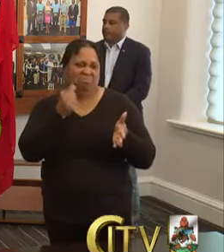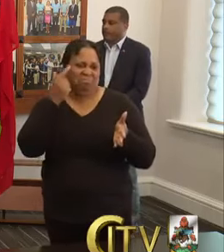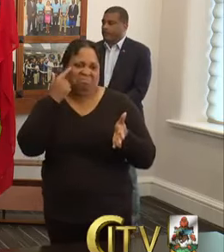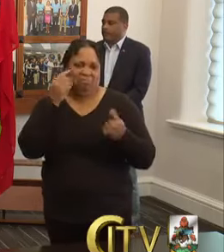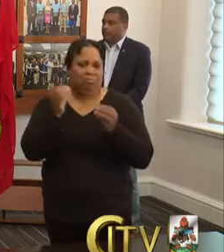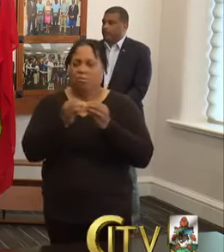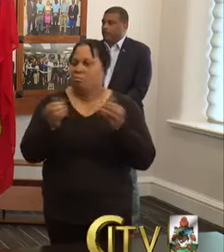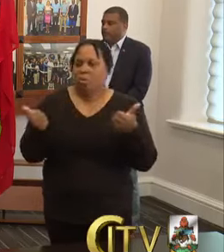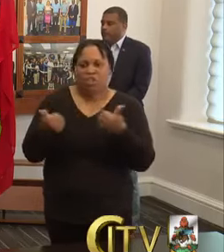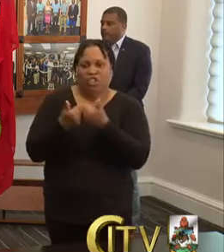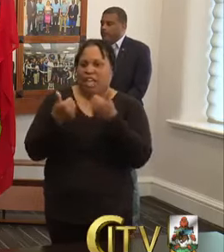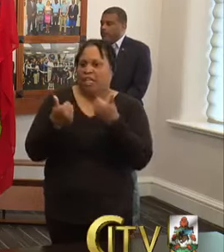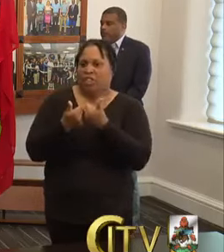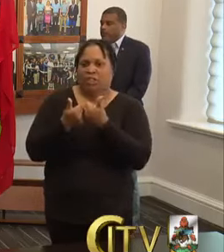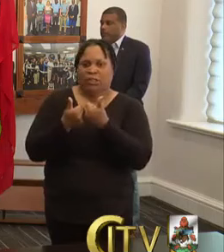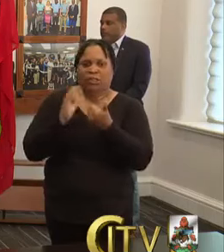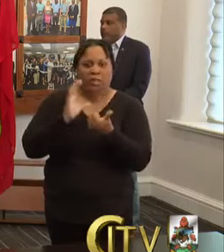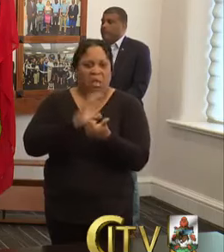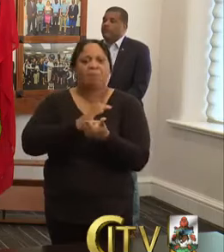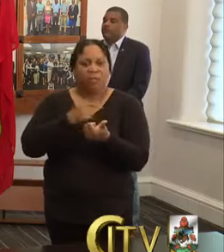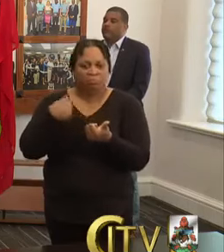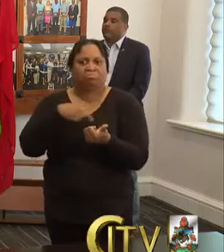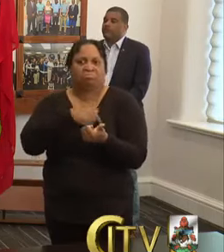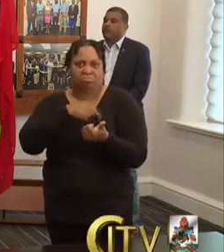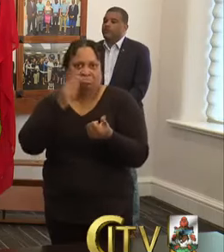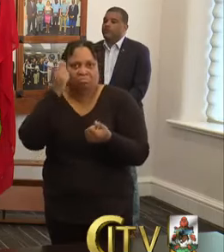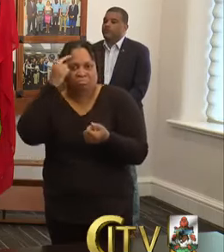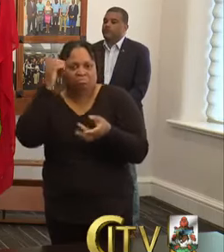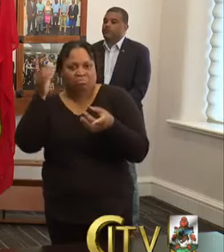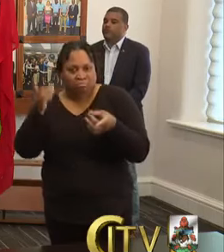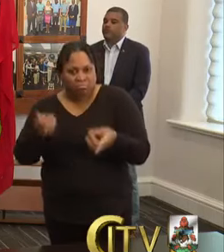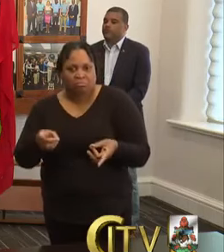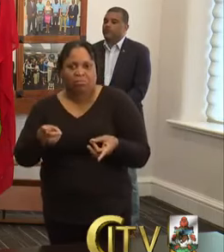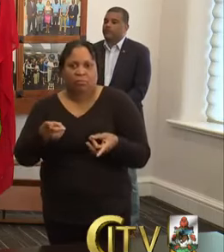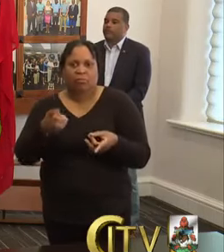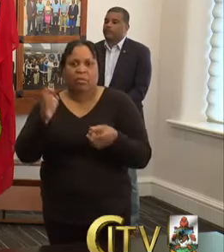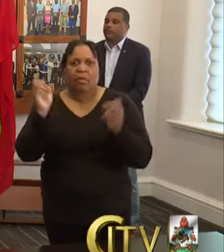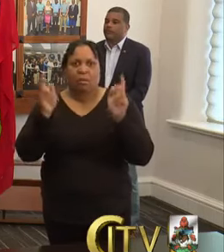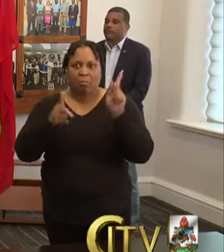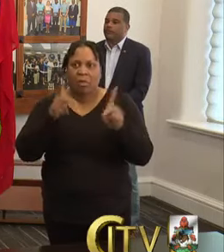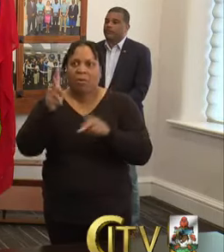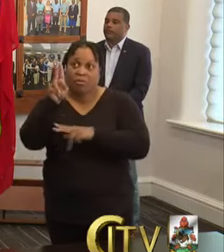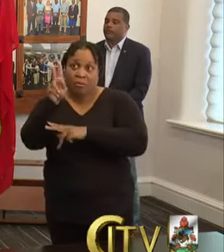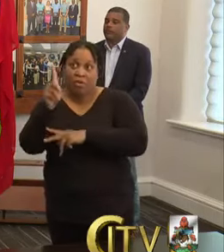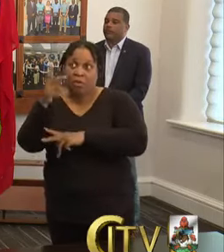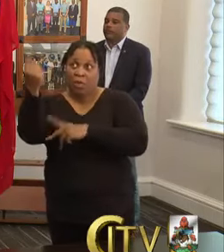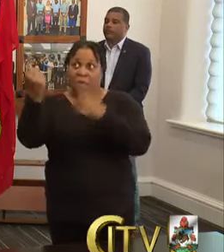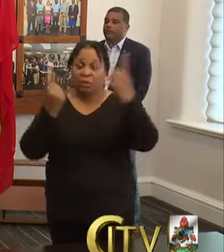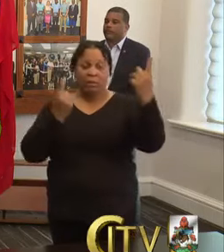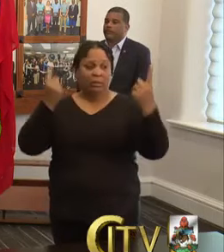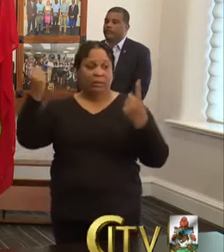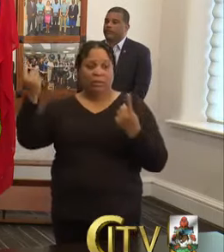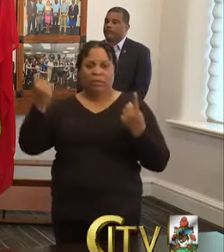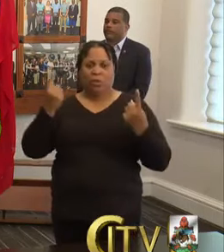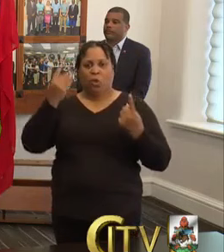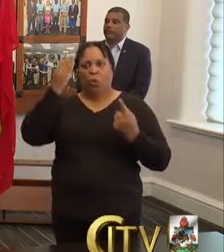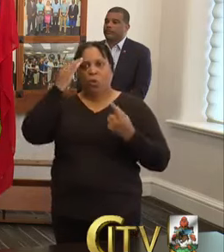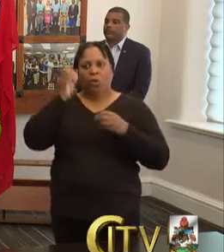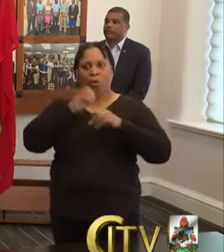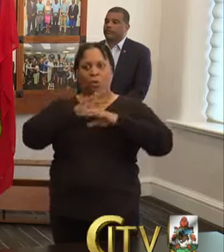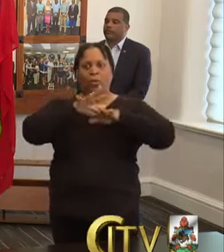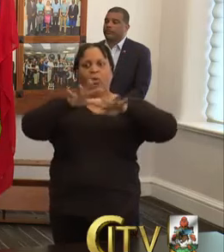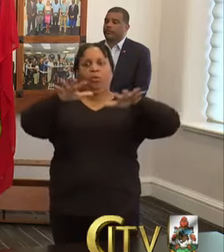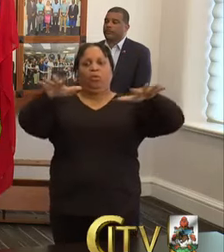as the governor indicated and the cabinet made a decision that for persons that are coming from the United Kingdom, where we know there is a wide, uh, spread of this